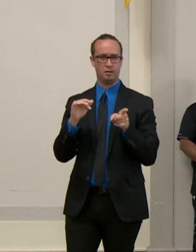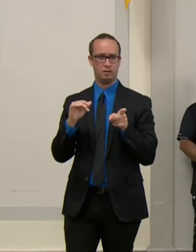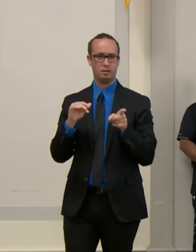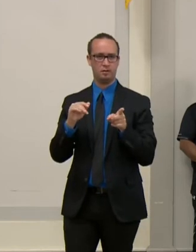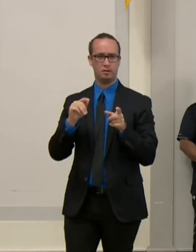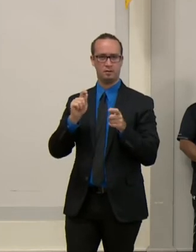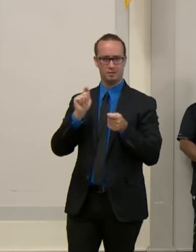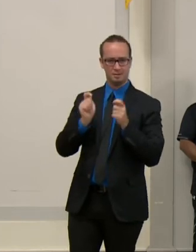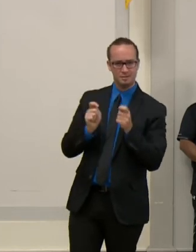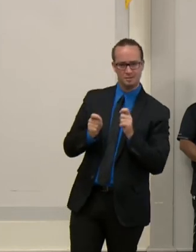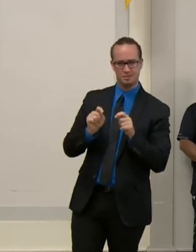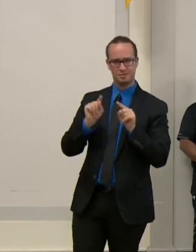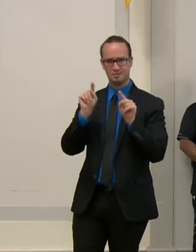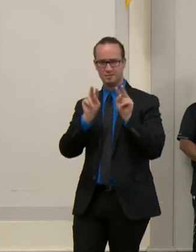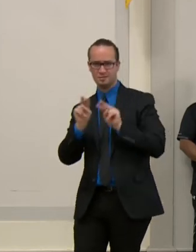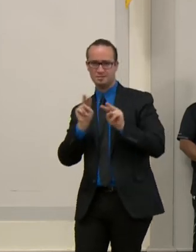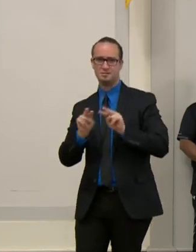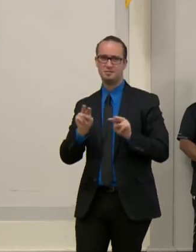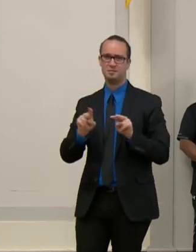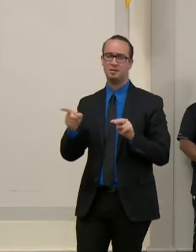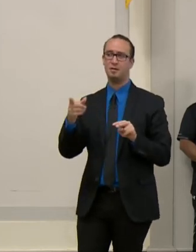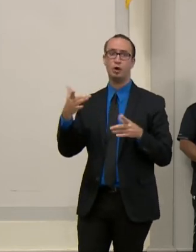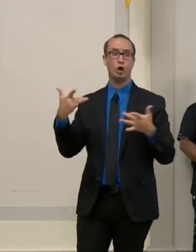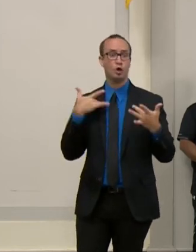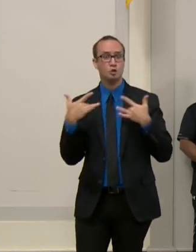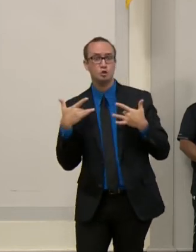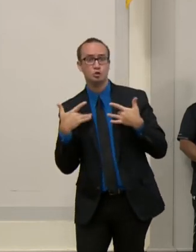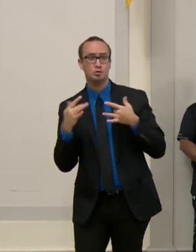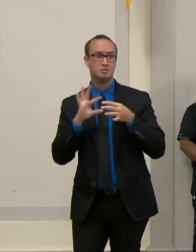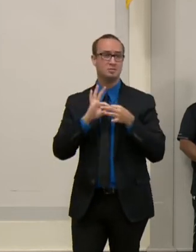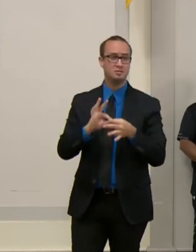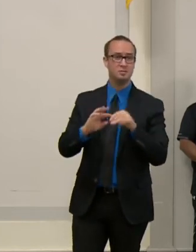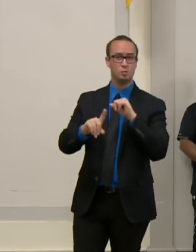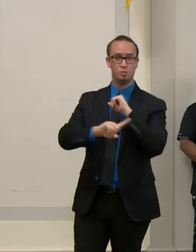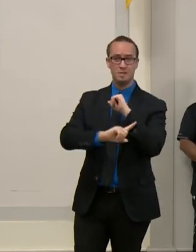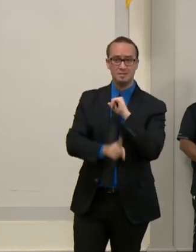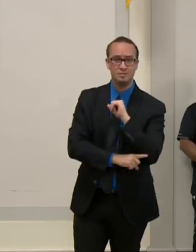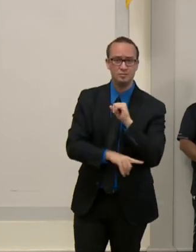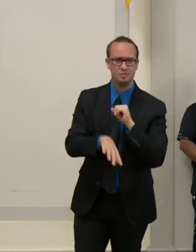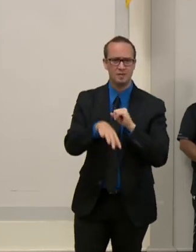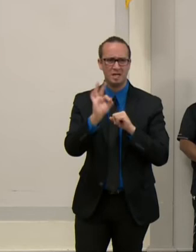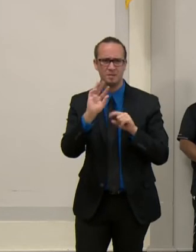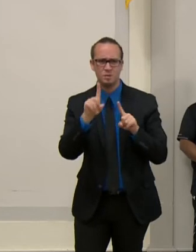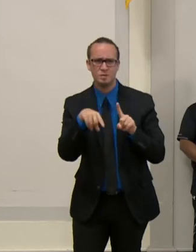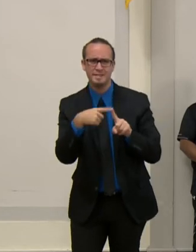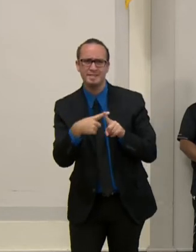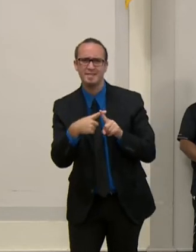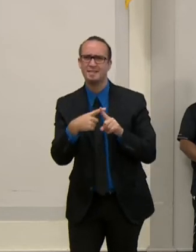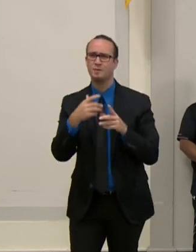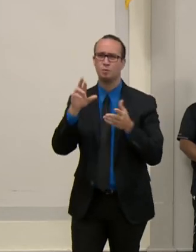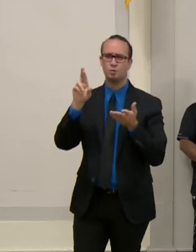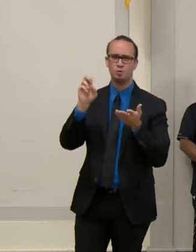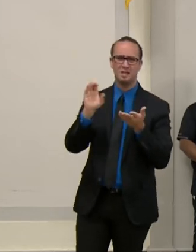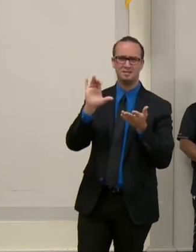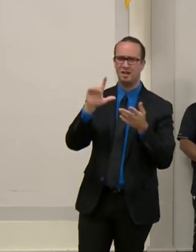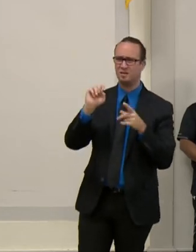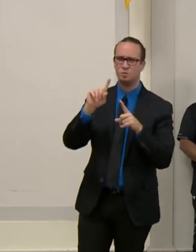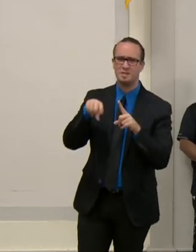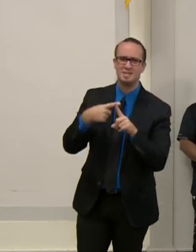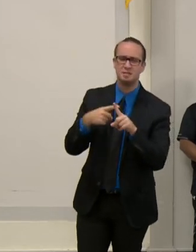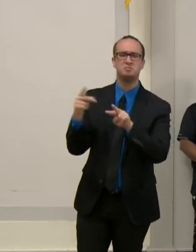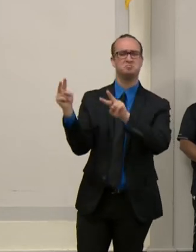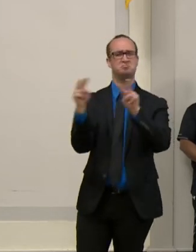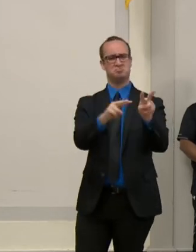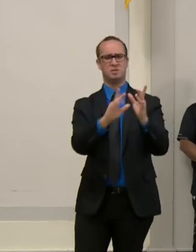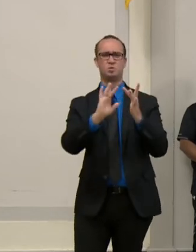concerns about their recycling, uh, trash pickup, please look at that website and get the information from there. And if that doesn't